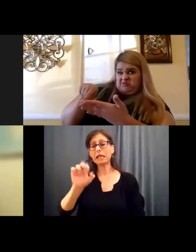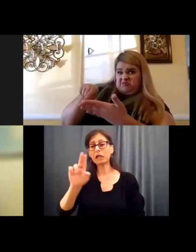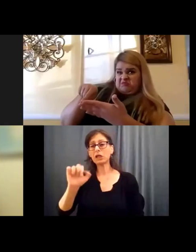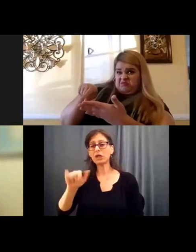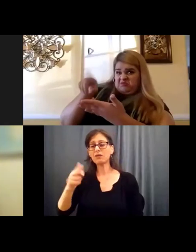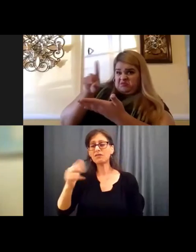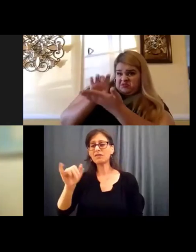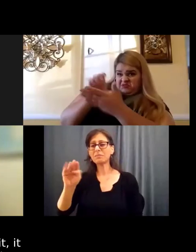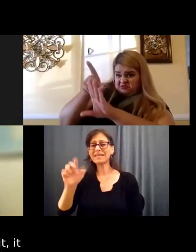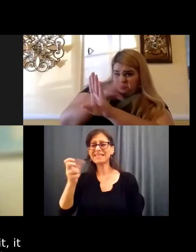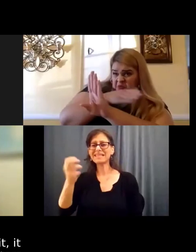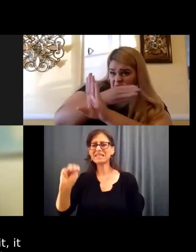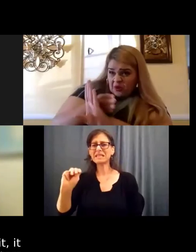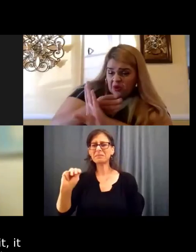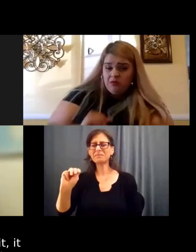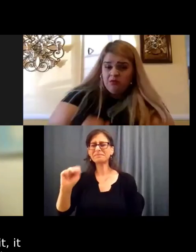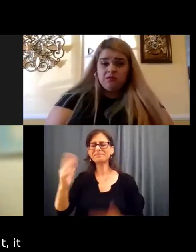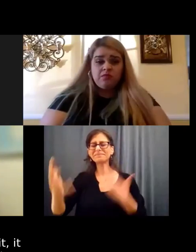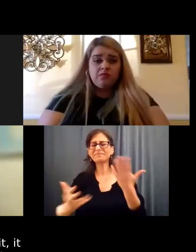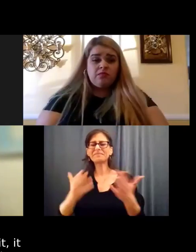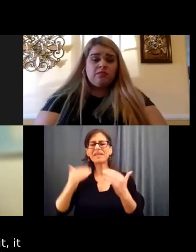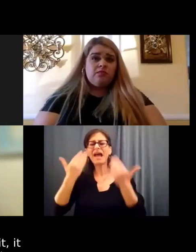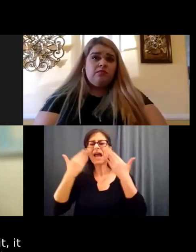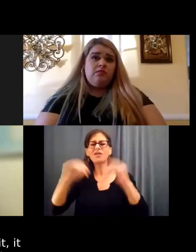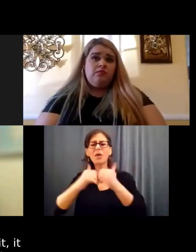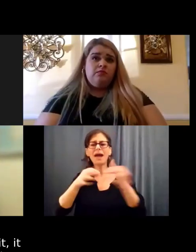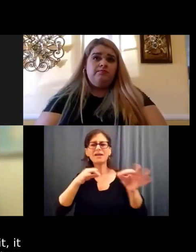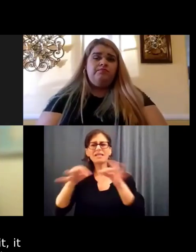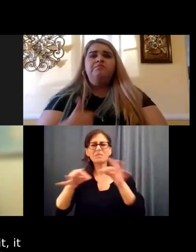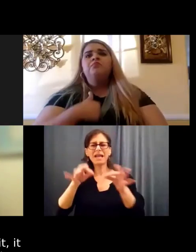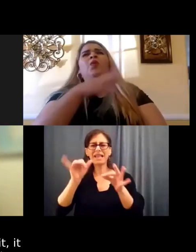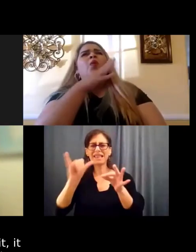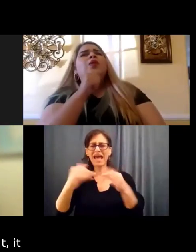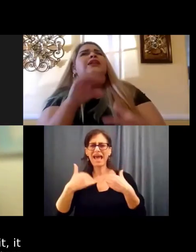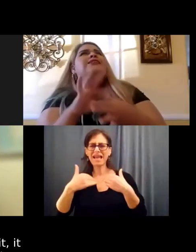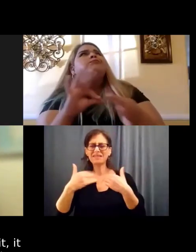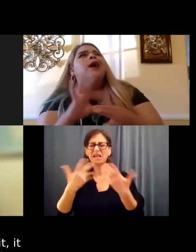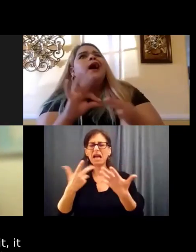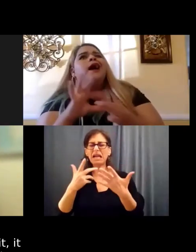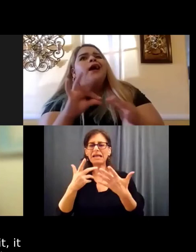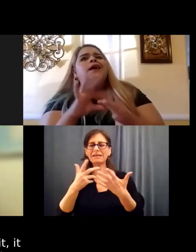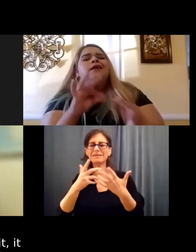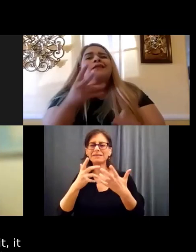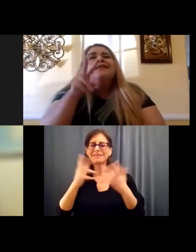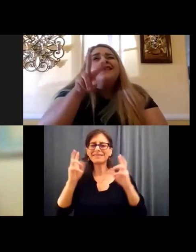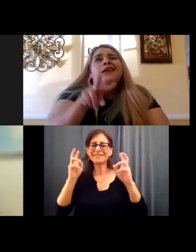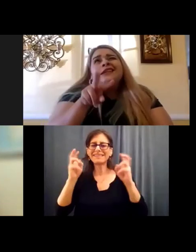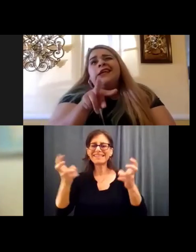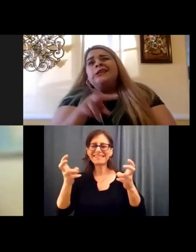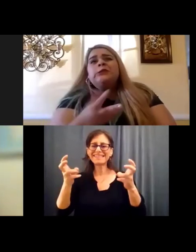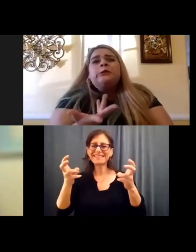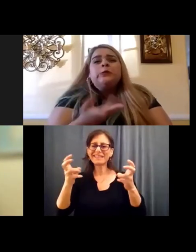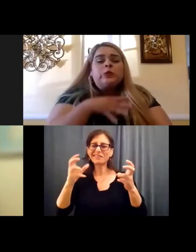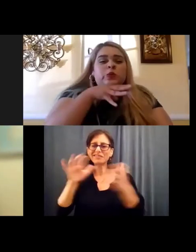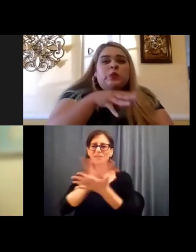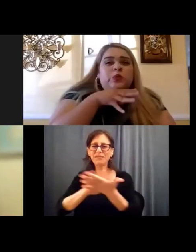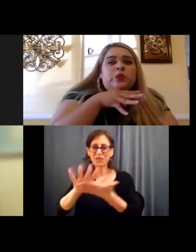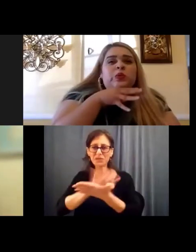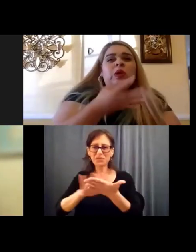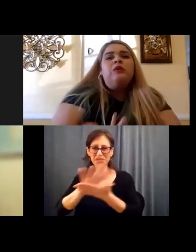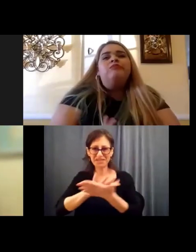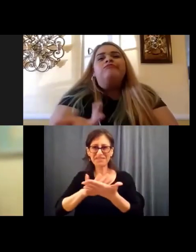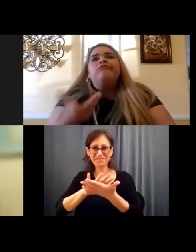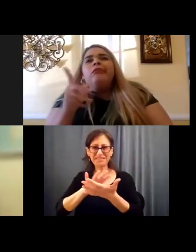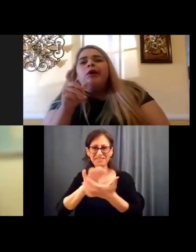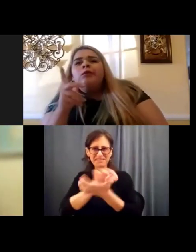it really had, so like, I'm not sure how to explain it really, it really kind of muddies up the waters because ableism